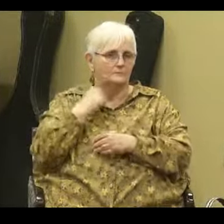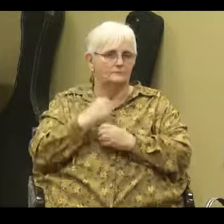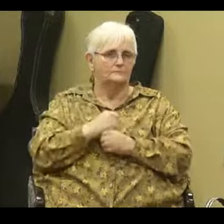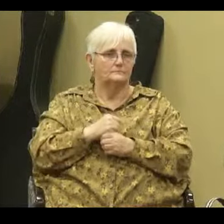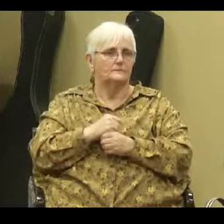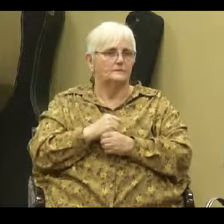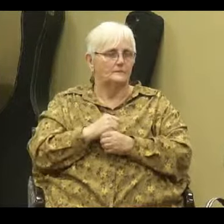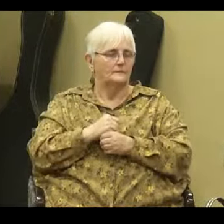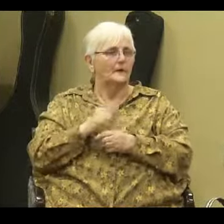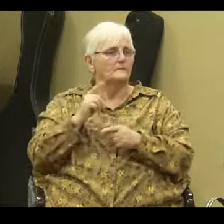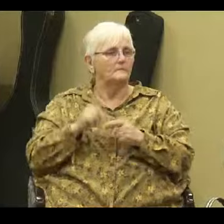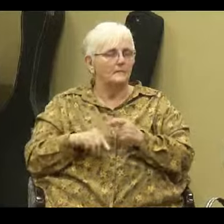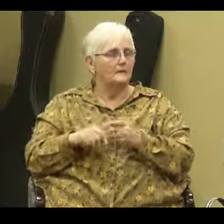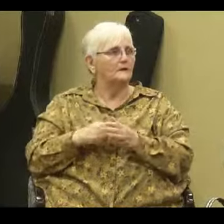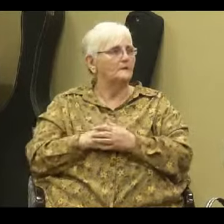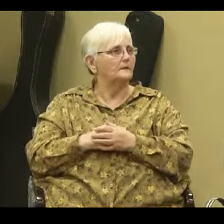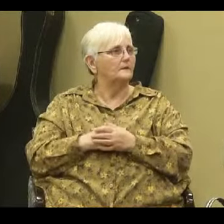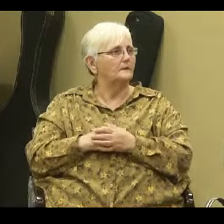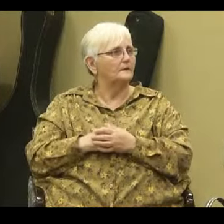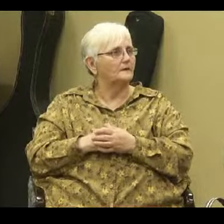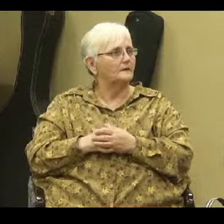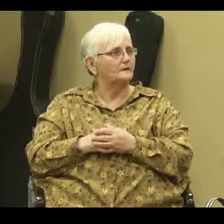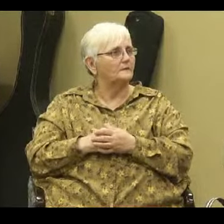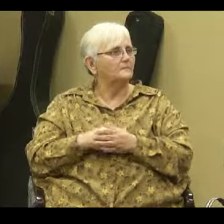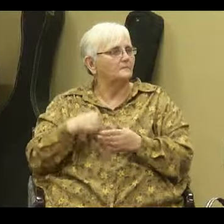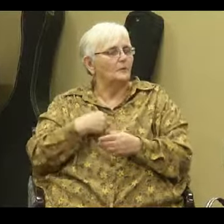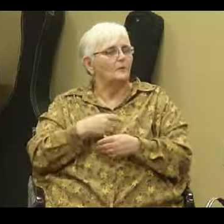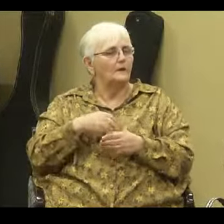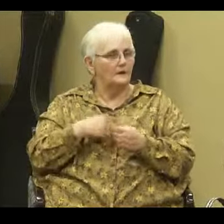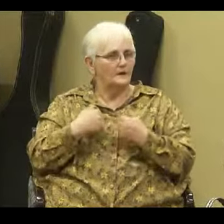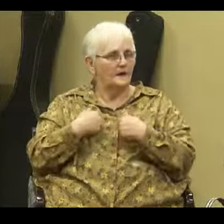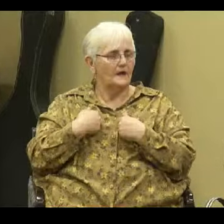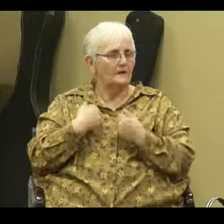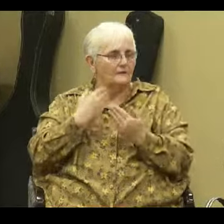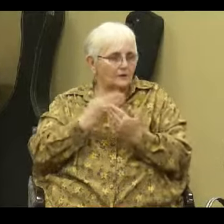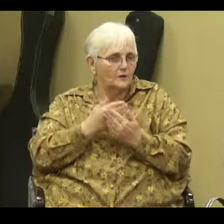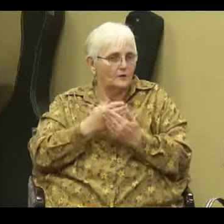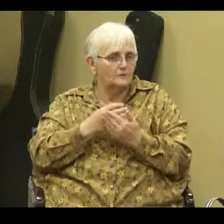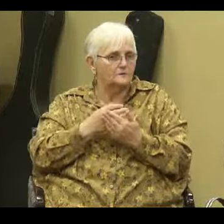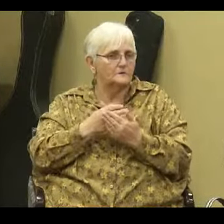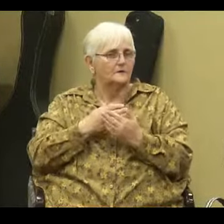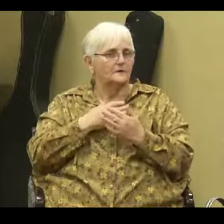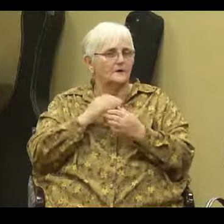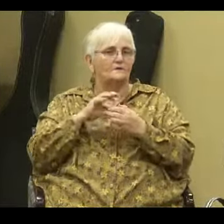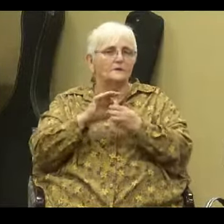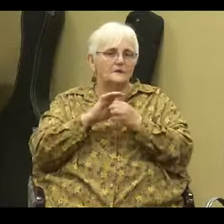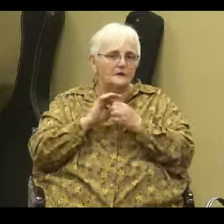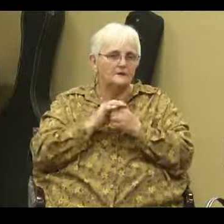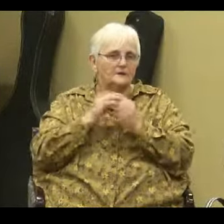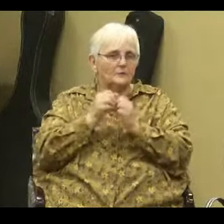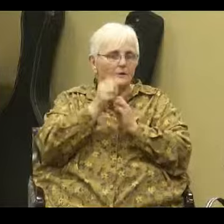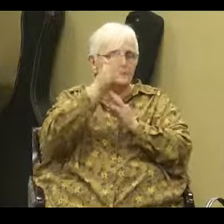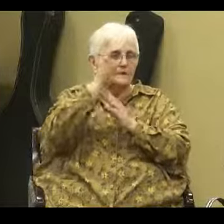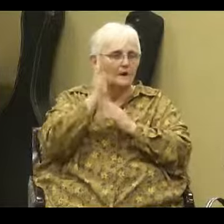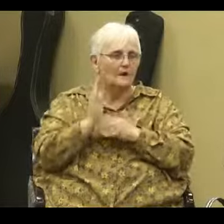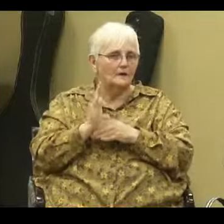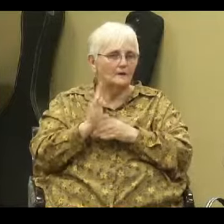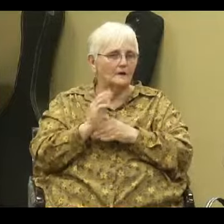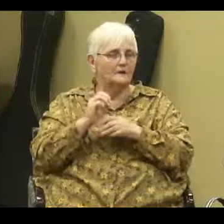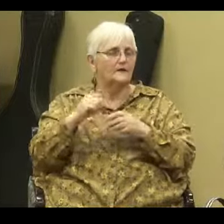But, but, we can have a close, intimate relationship with God, and we can